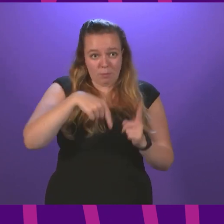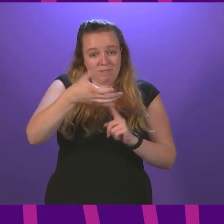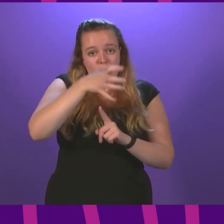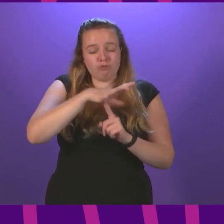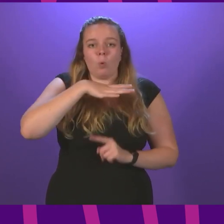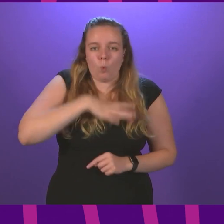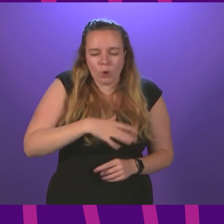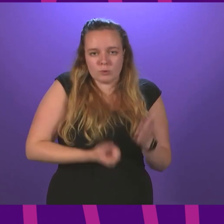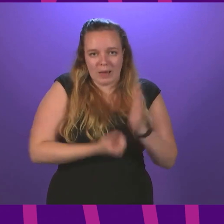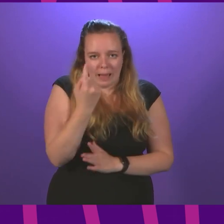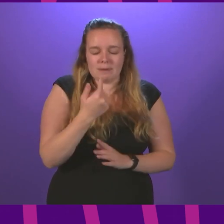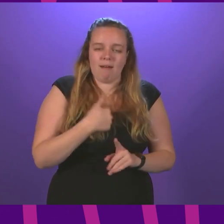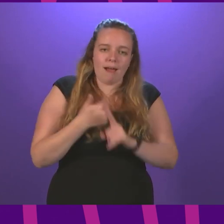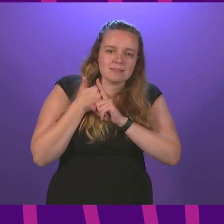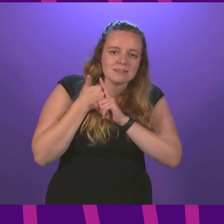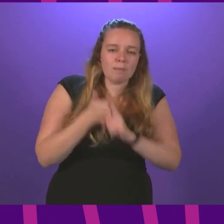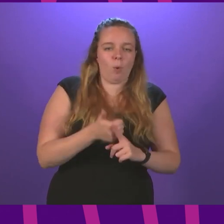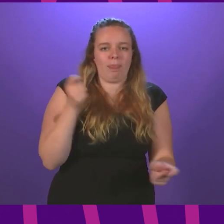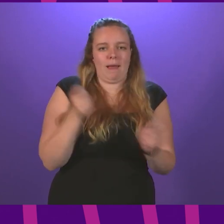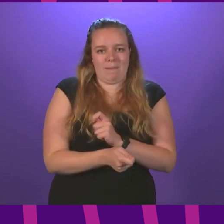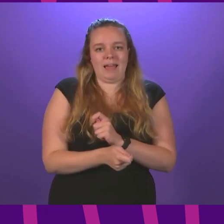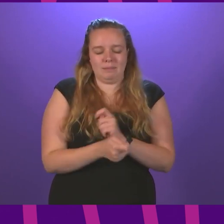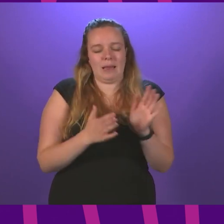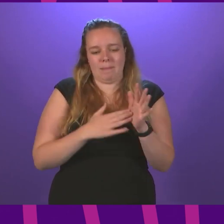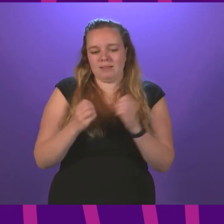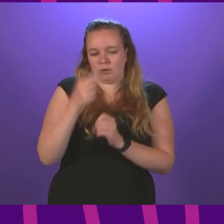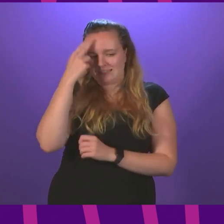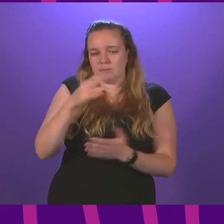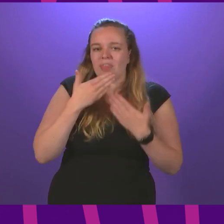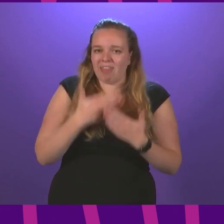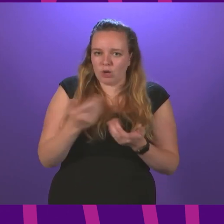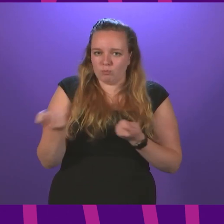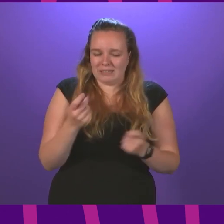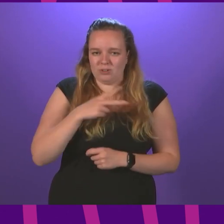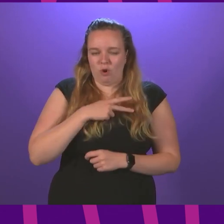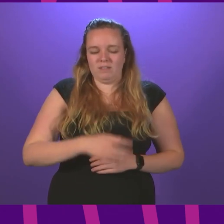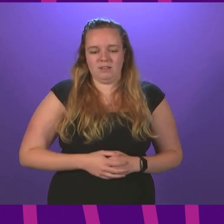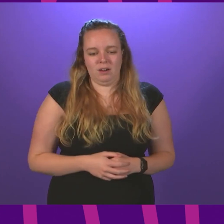want to see happen, and I support the amendment in Miles Briggs name. Thank you, presiding officer.